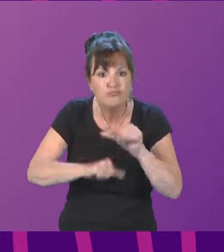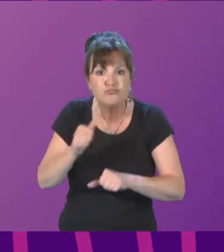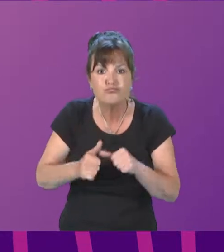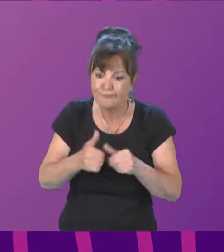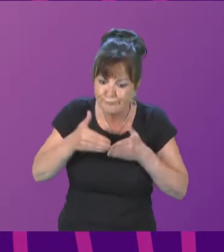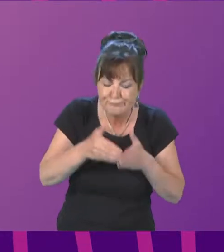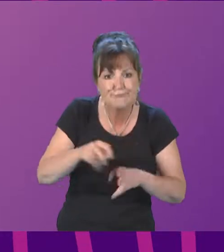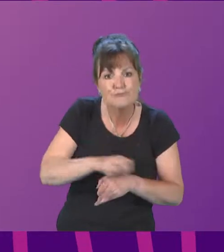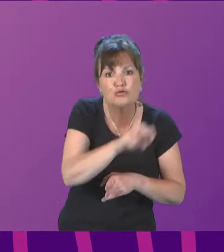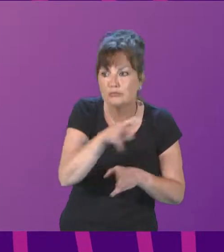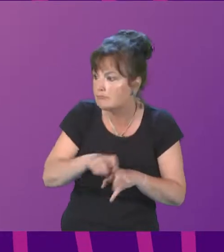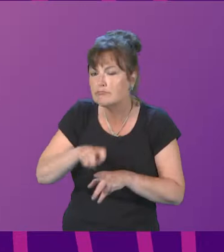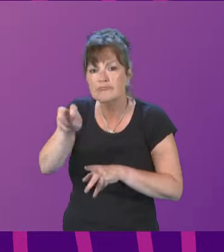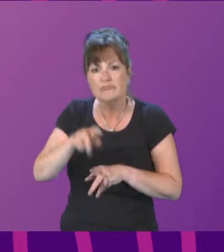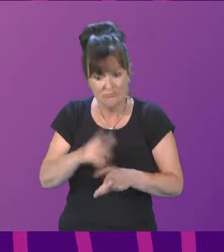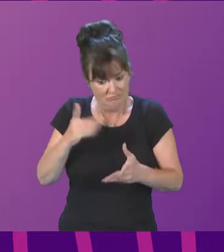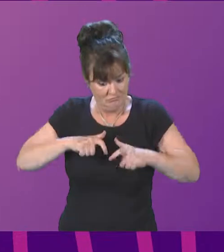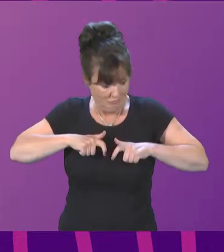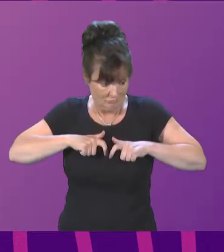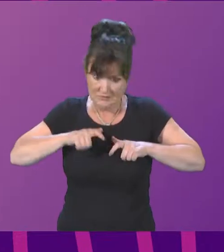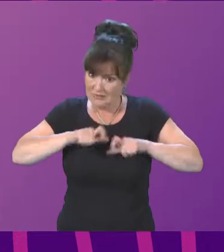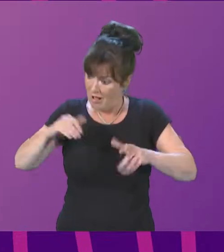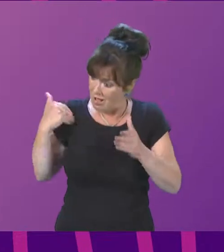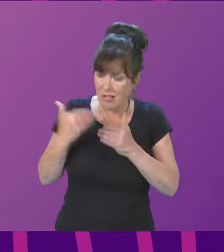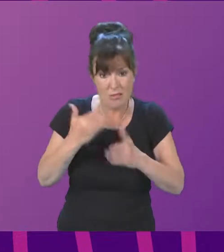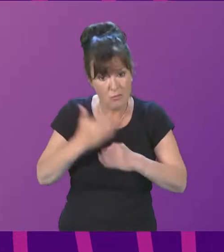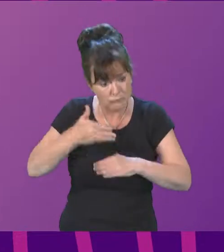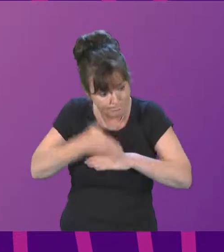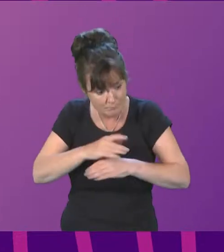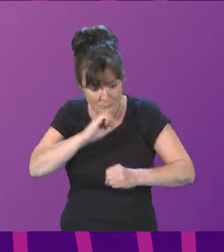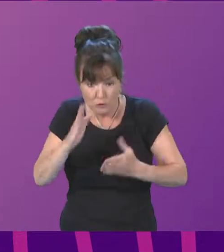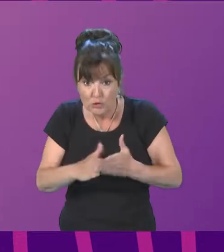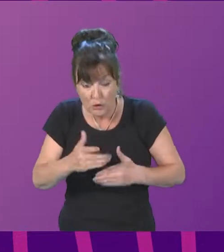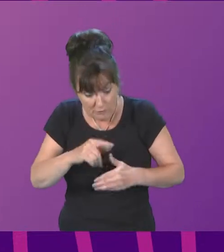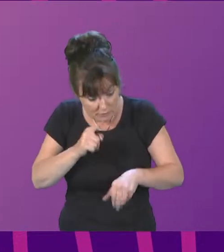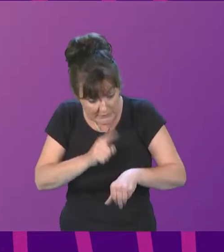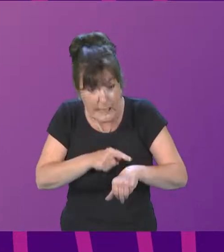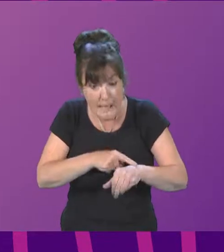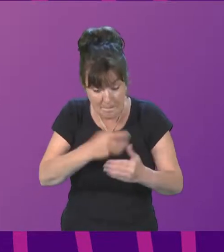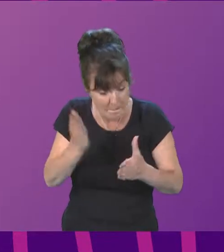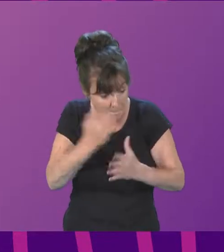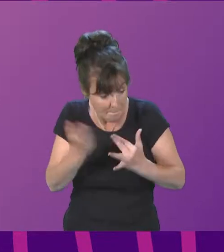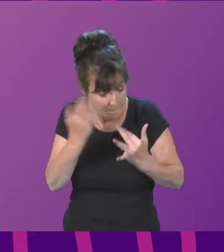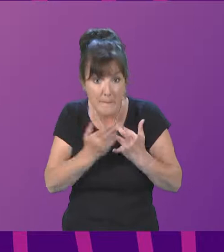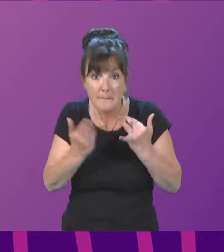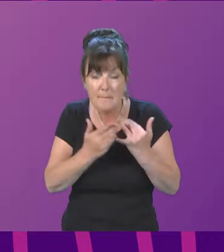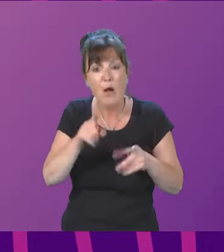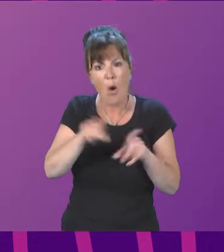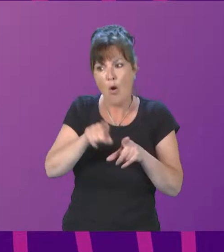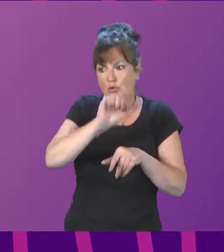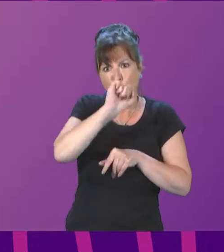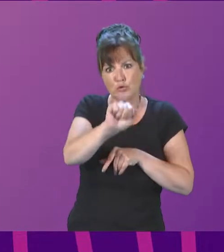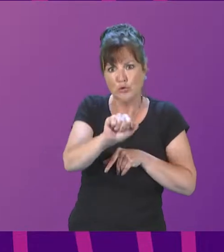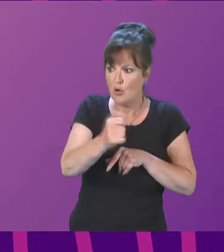work is continuing to make sure that the turnaround in the yard is delivering to those results and also the yard is increasingly becoming